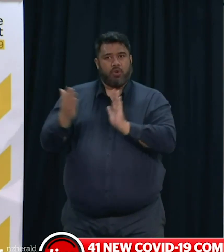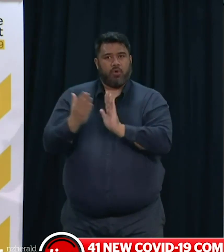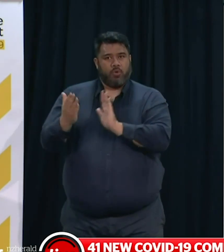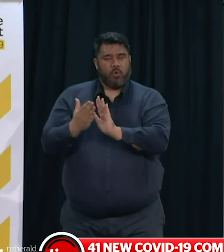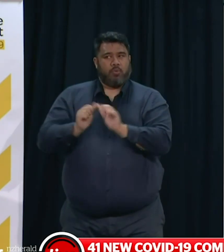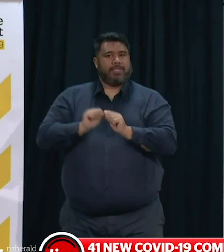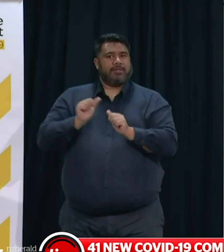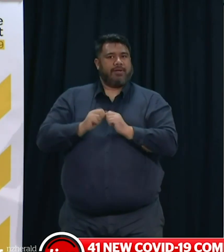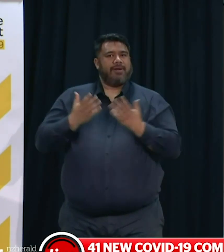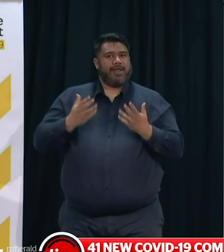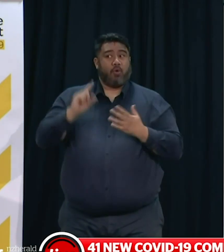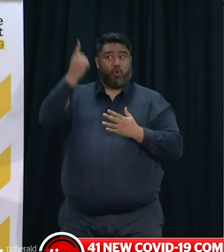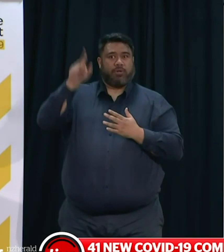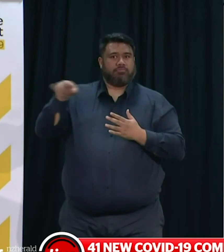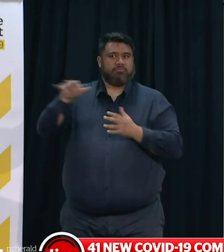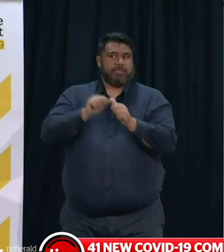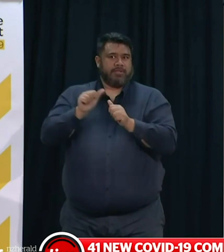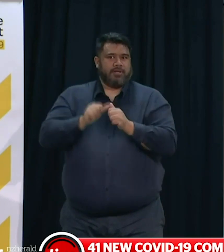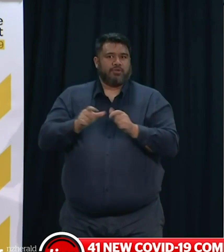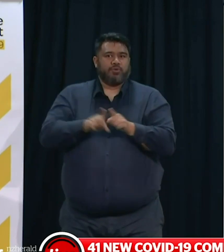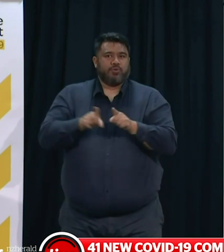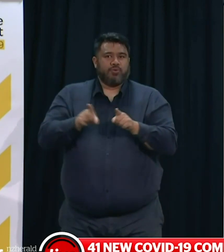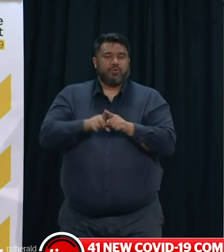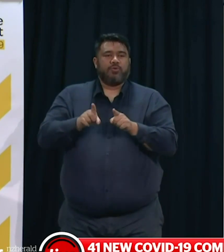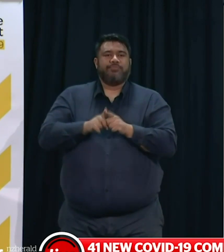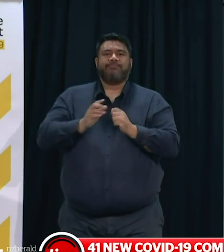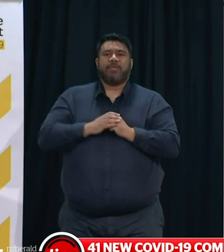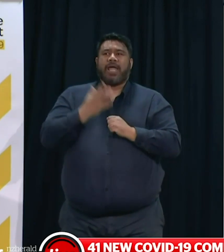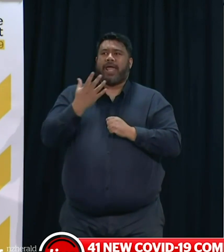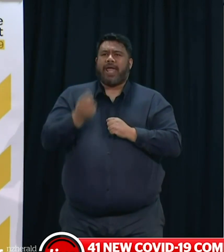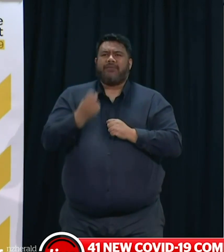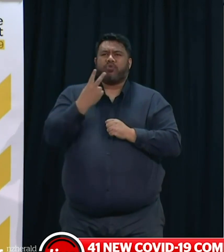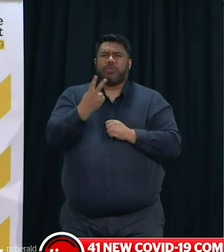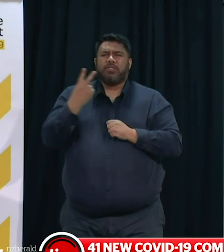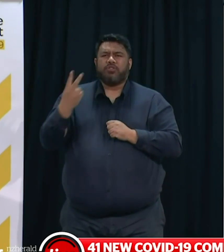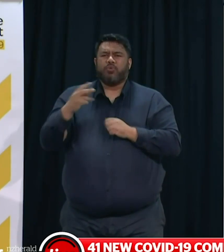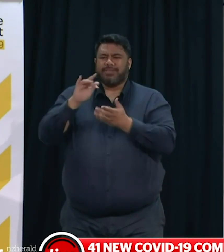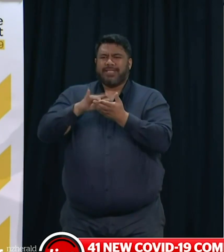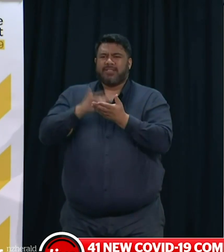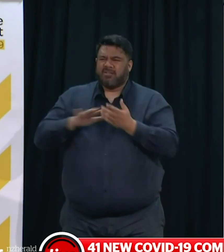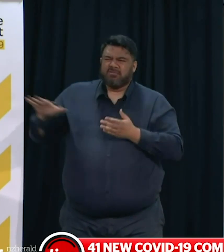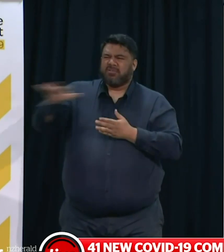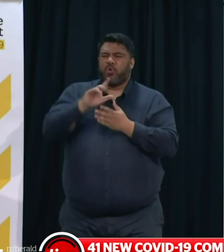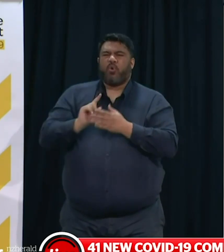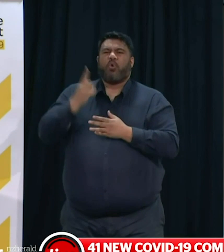around the community testing centres, of which there are now 22 across the Auckland region.